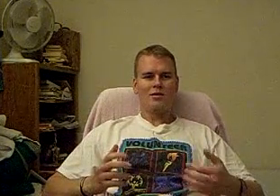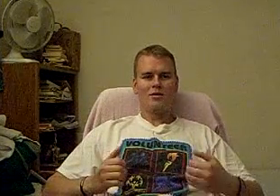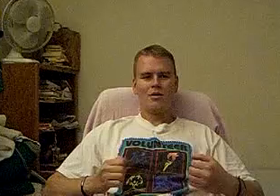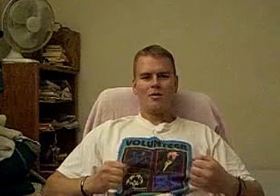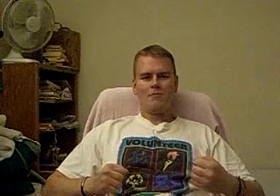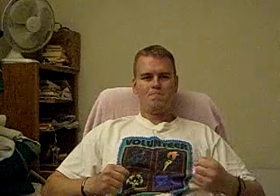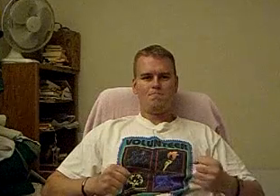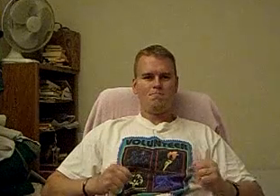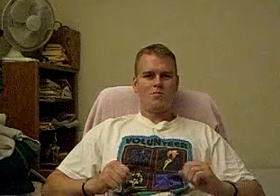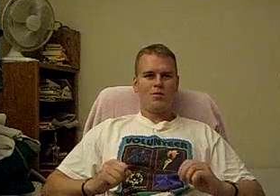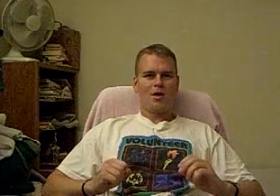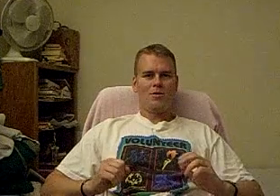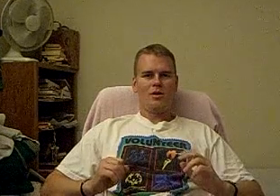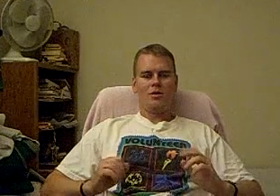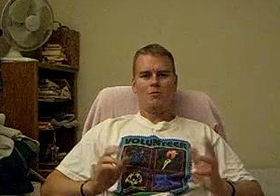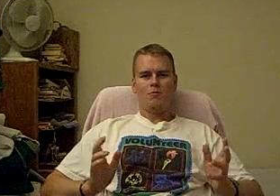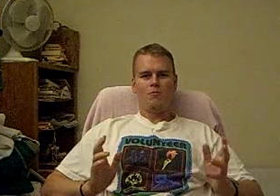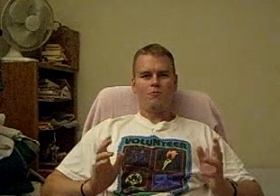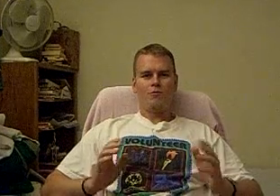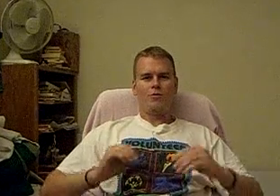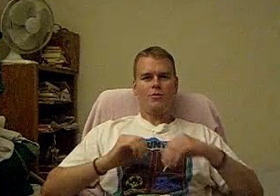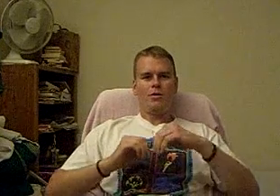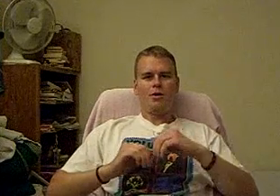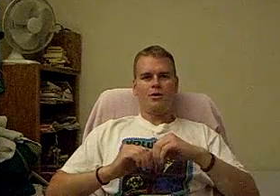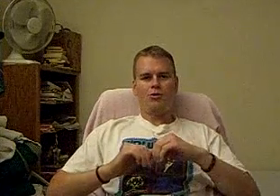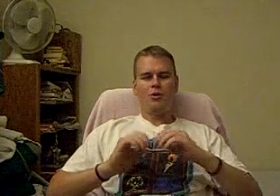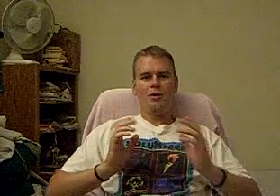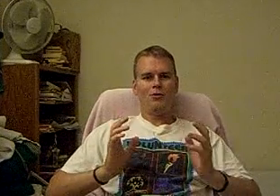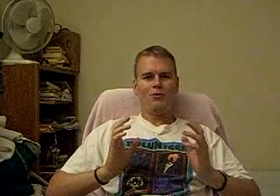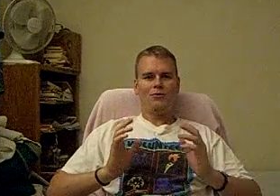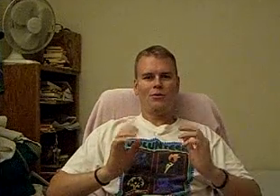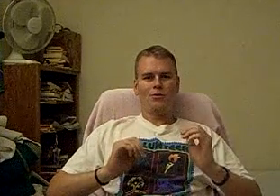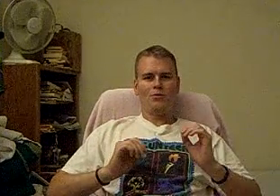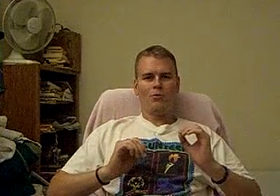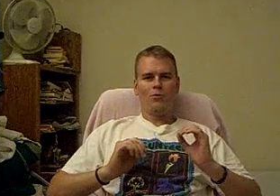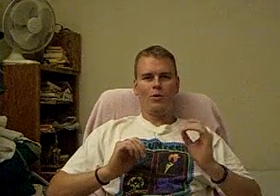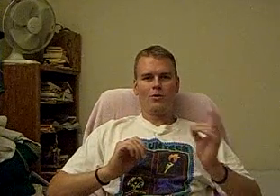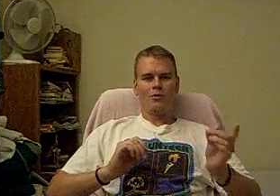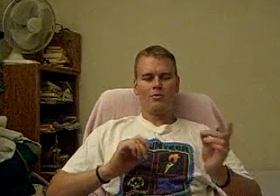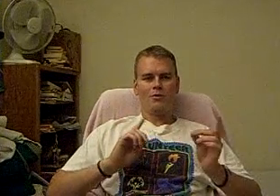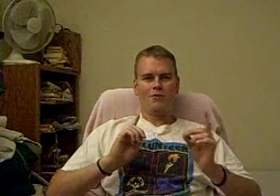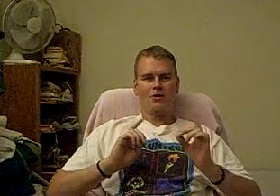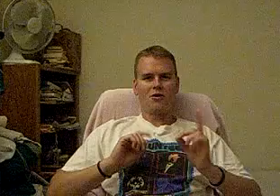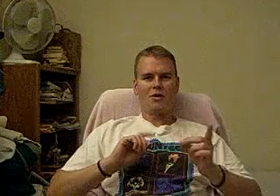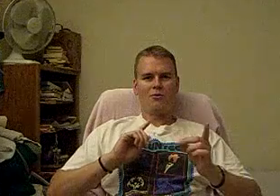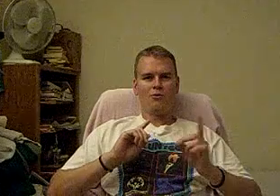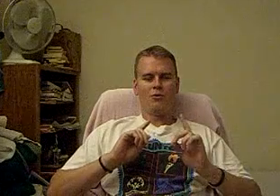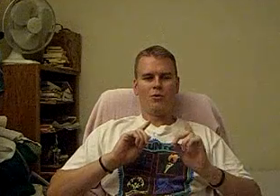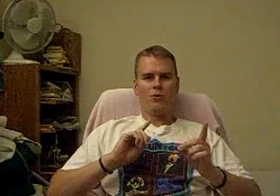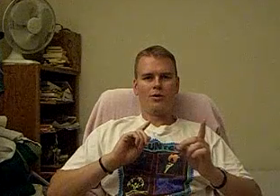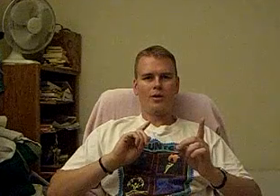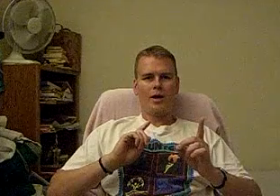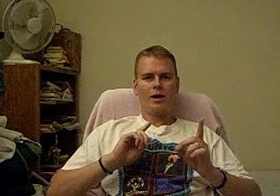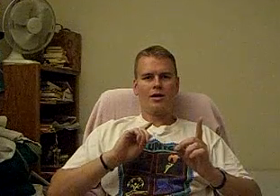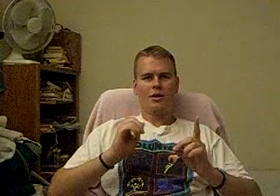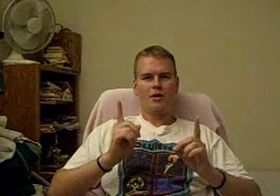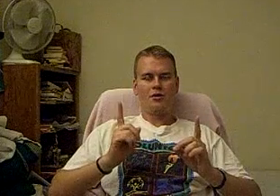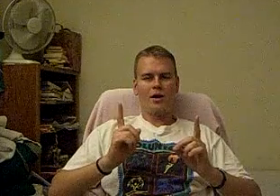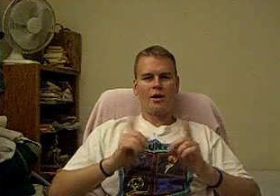maybe three people, so the fight starts out with one guy and then another guy